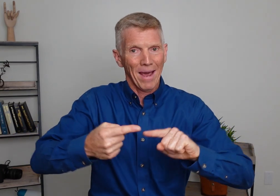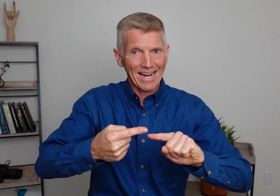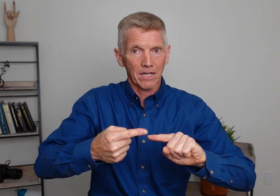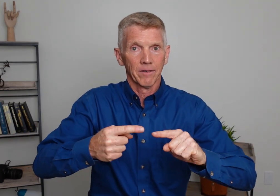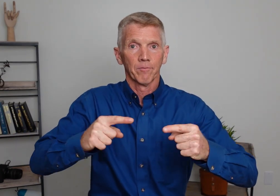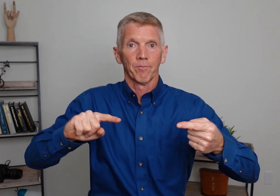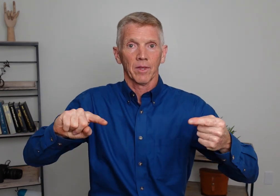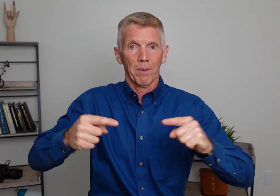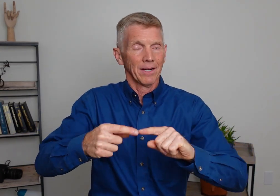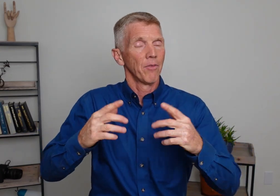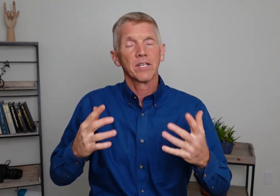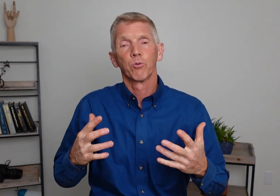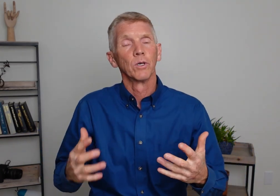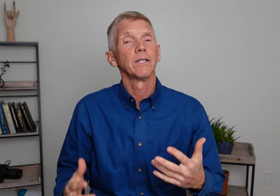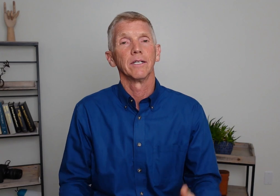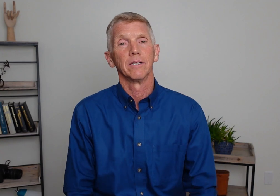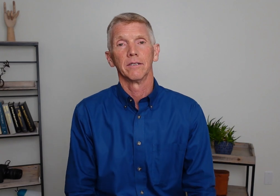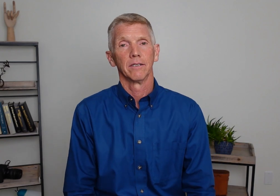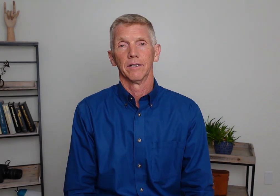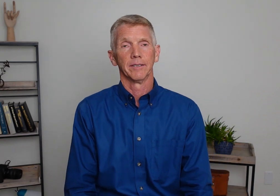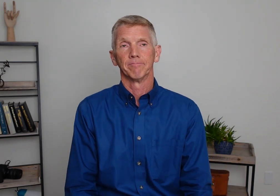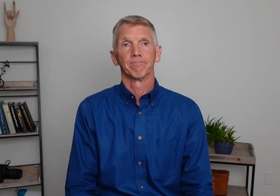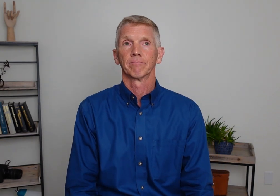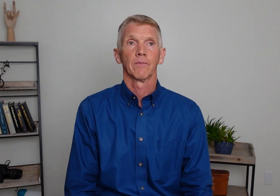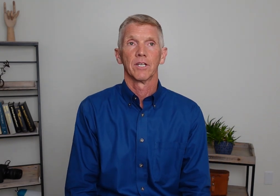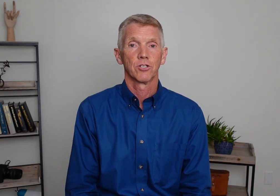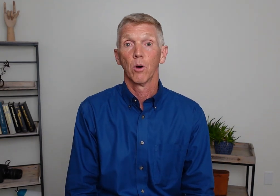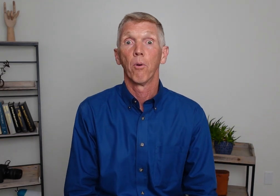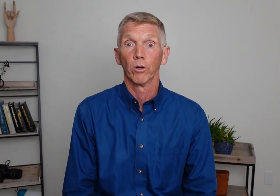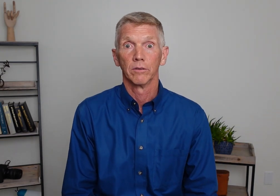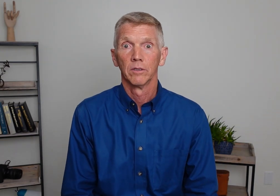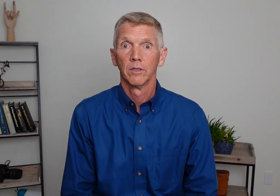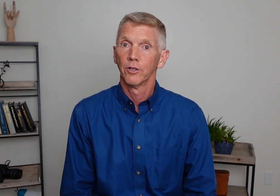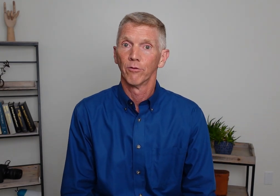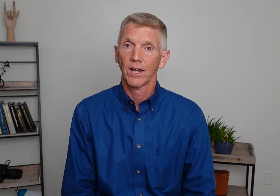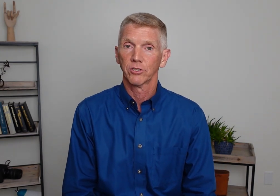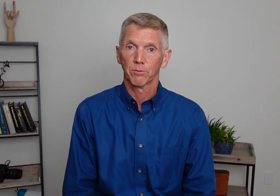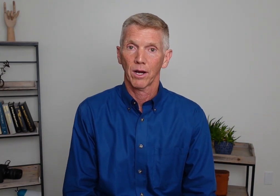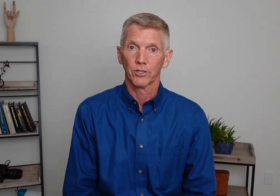Pain. Pain. Now this really is so important. Your facial expression.